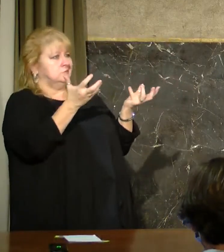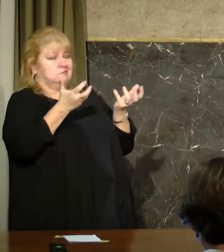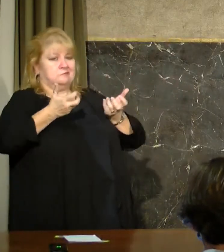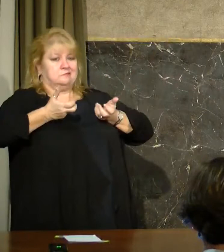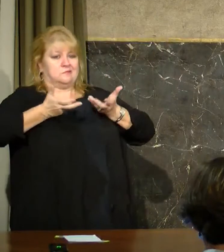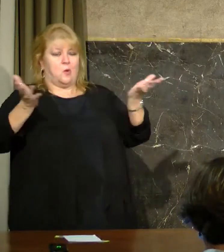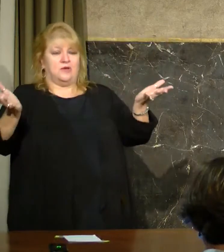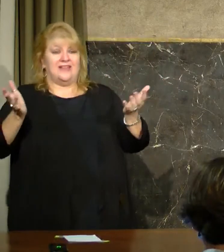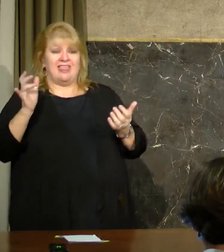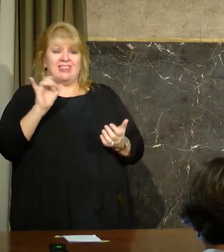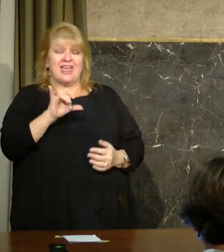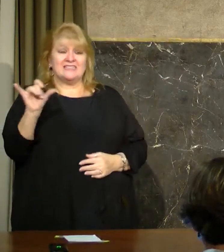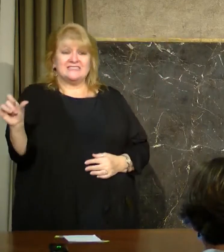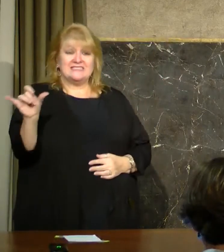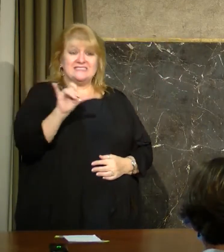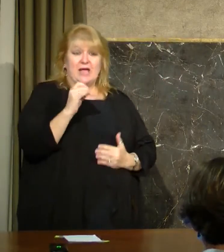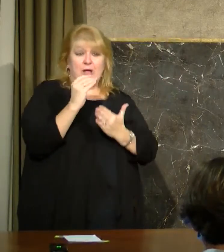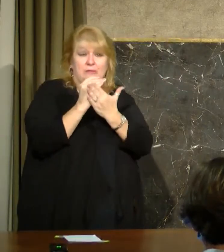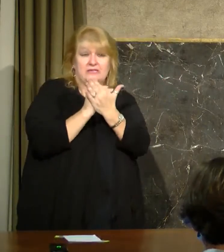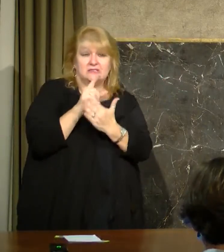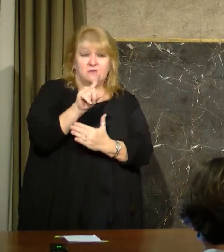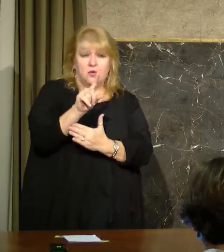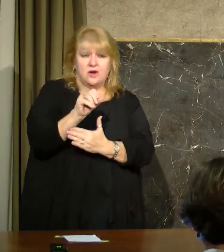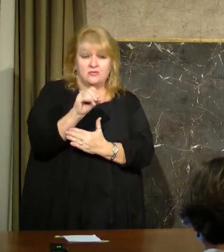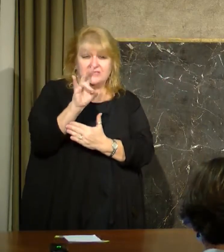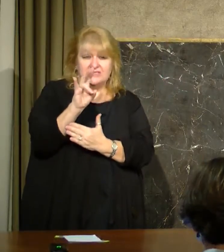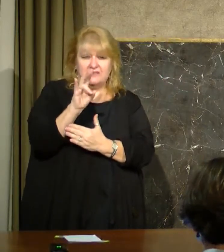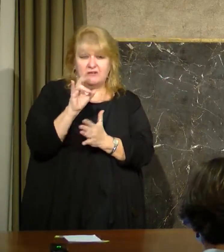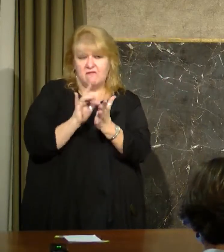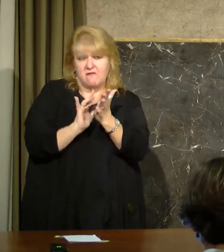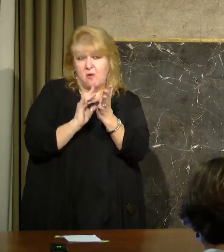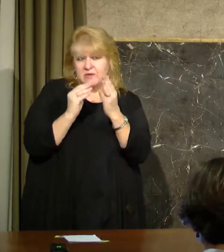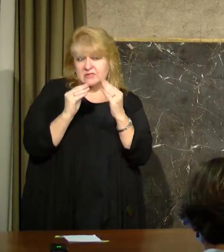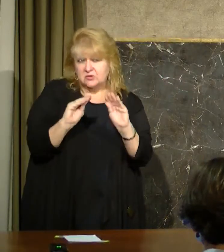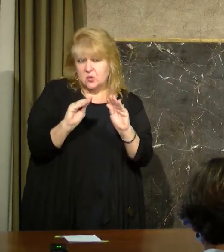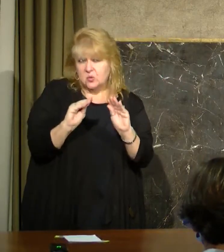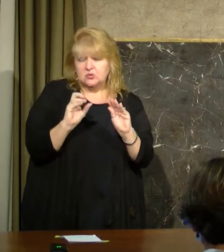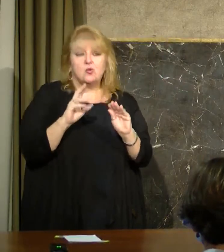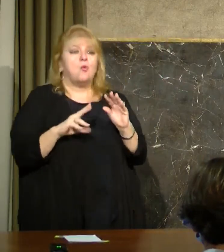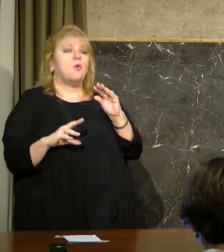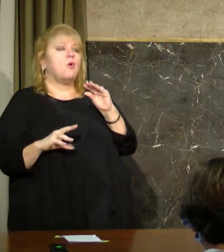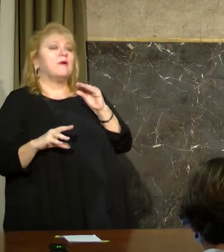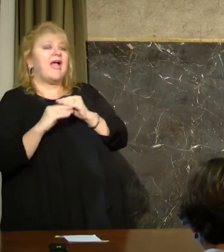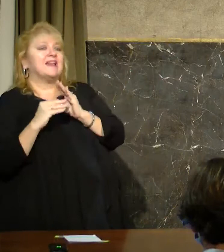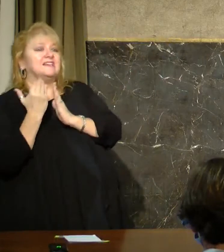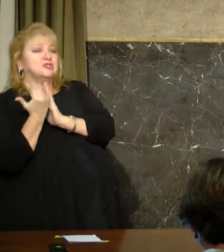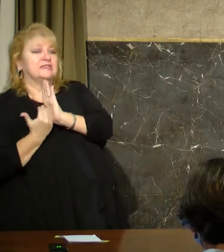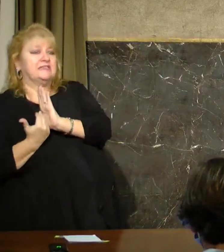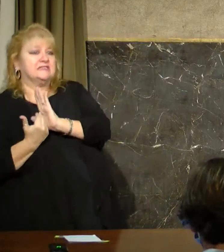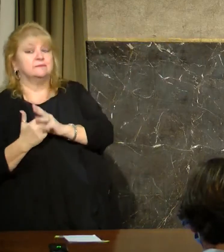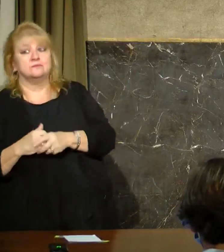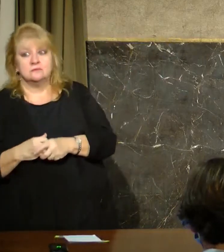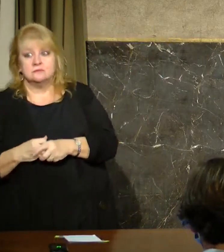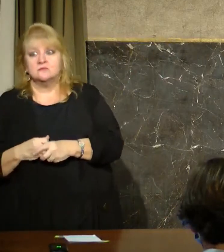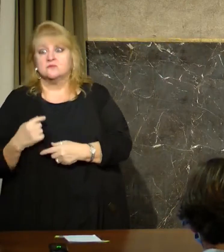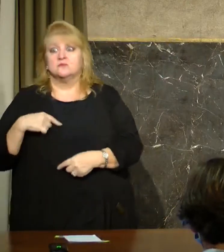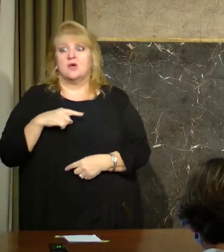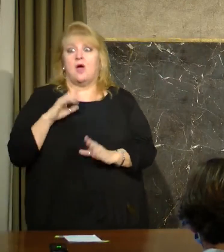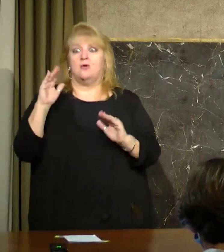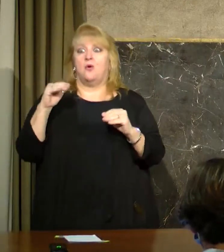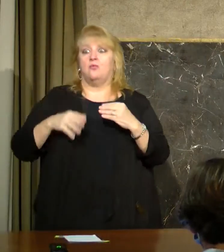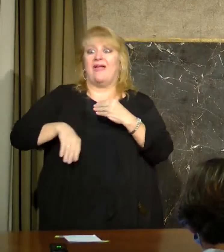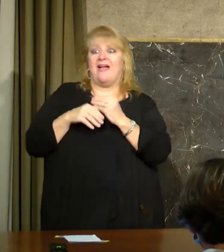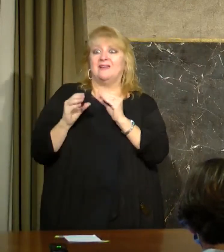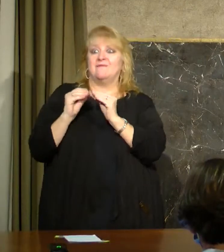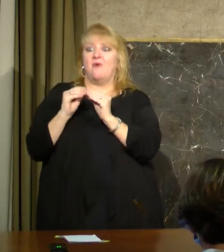the same list of 107 pharmacies or more going to be added, different lists? Kind of where does that fall? the hope is that a lot more will